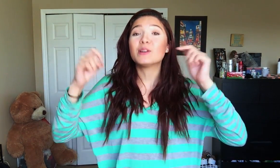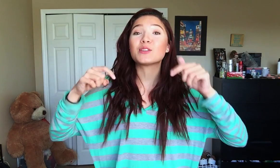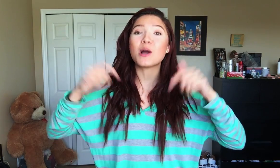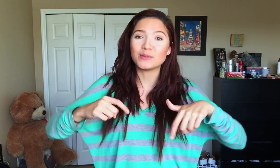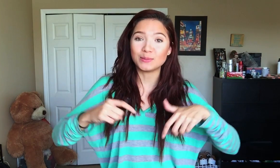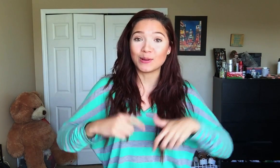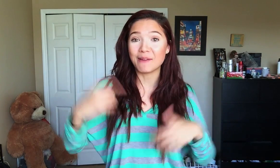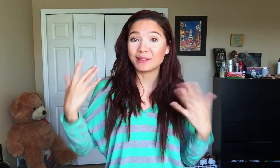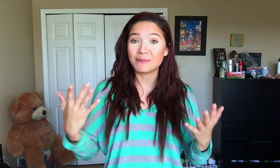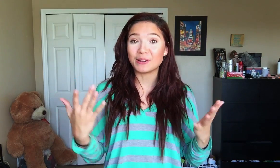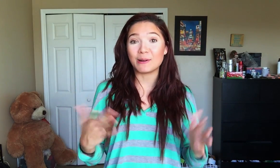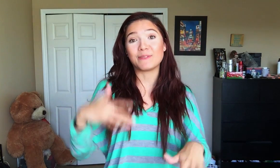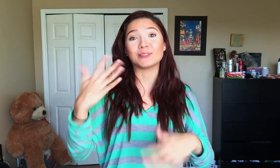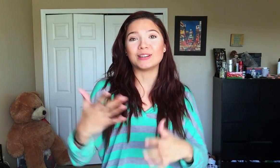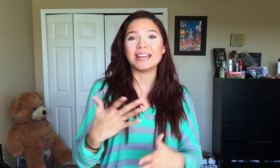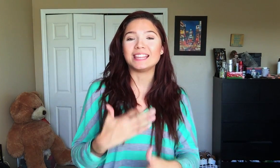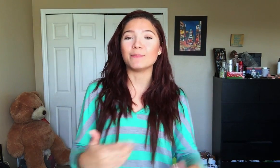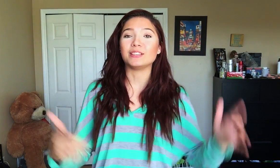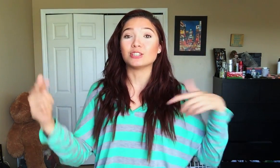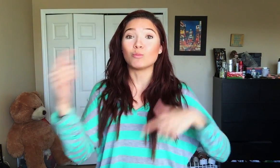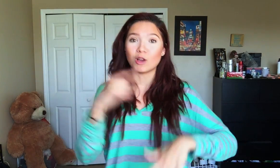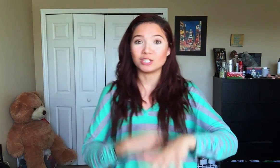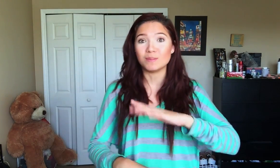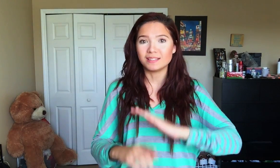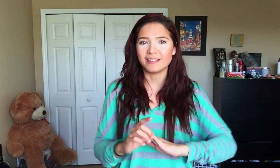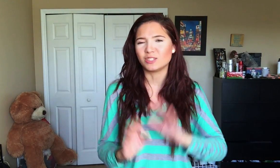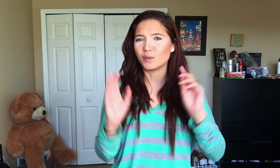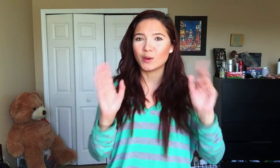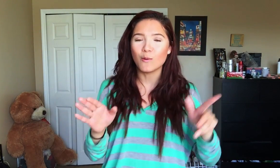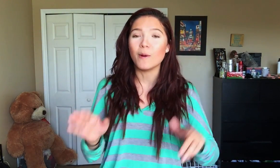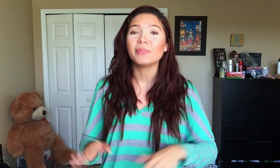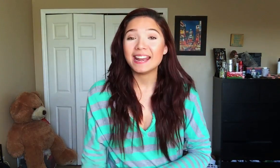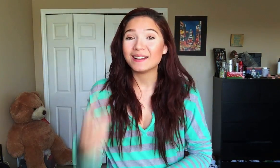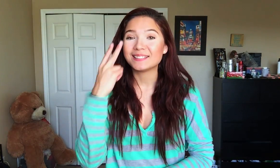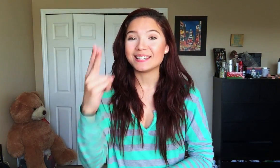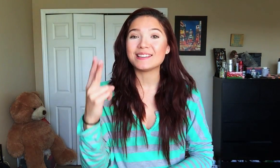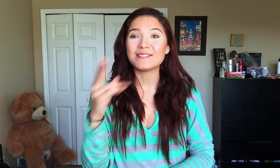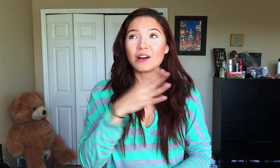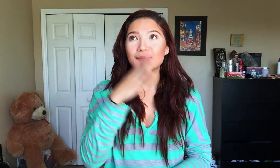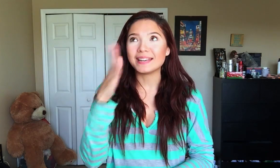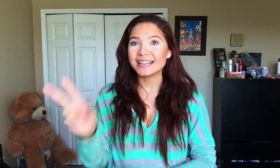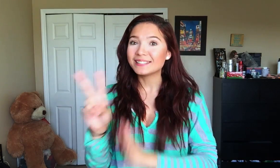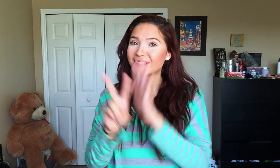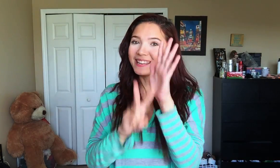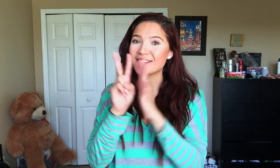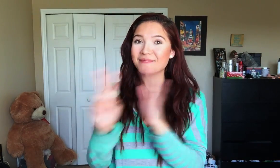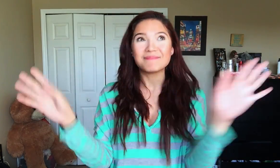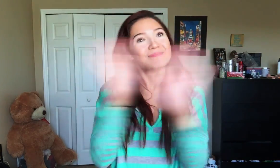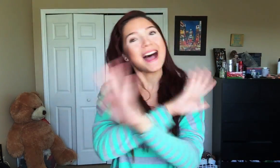me know in the comments below I really want to know if you learned anything by just watching me sign it's really cool and I'll see you on my next video bye